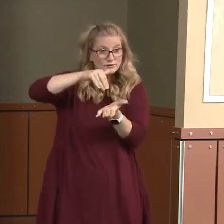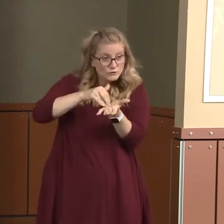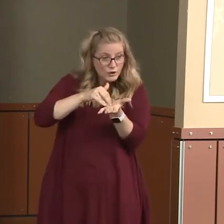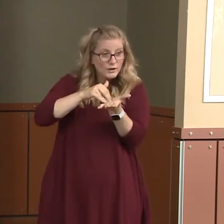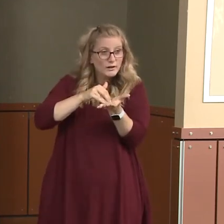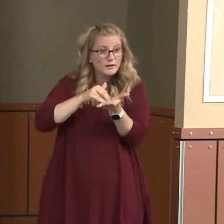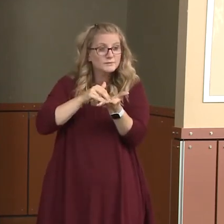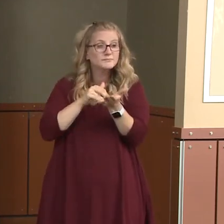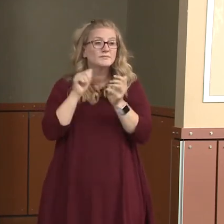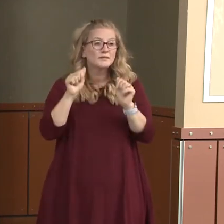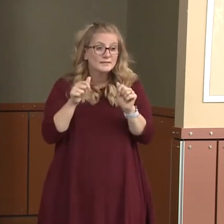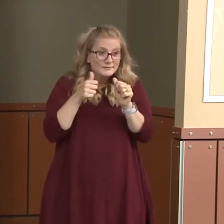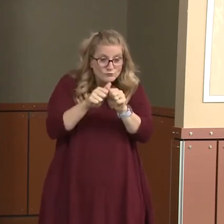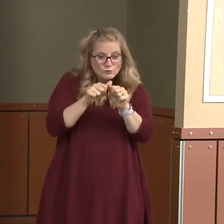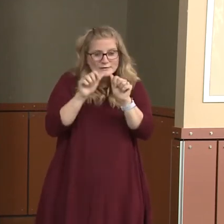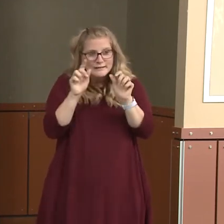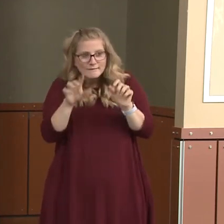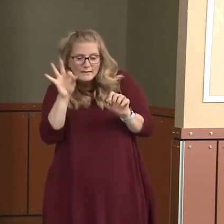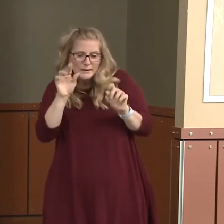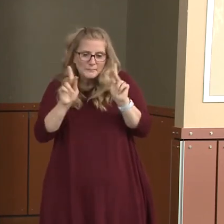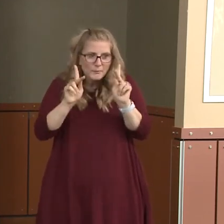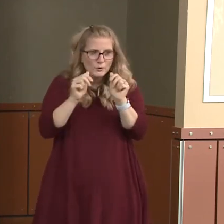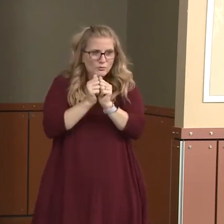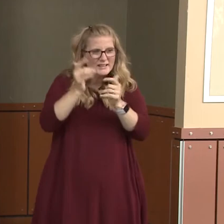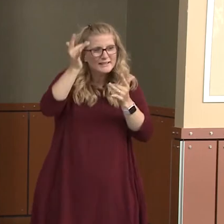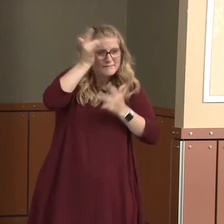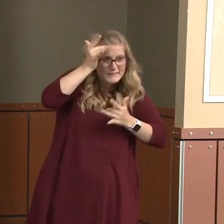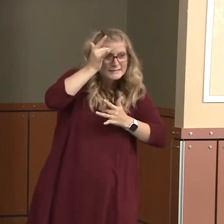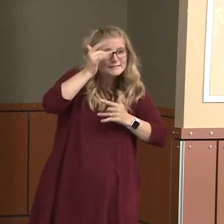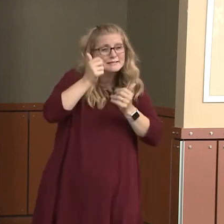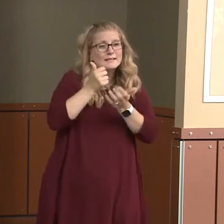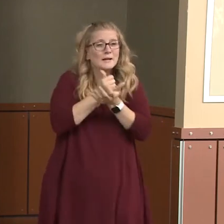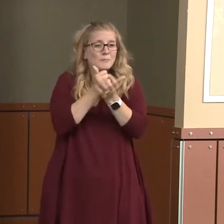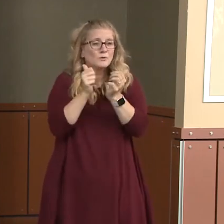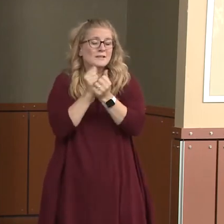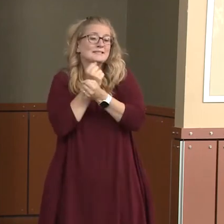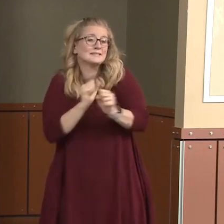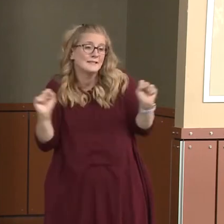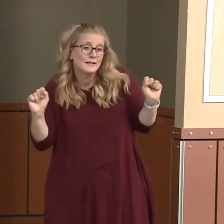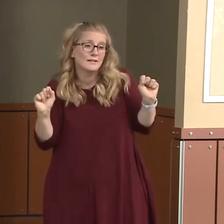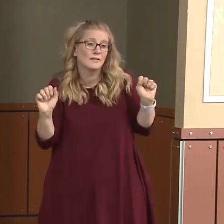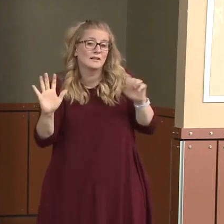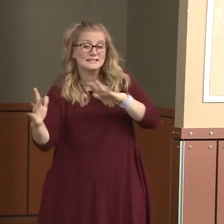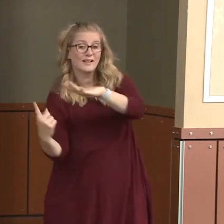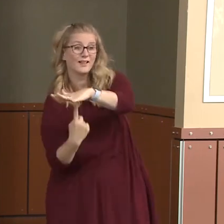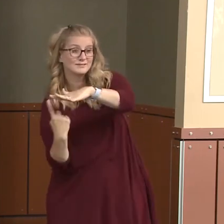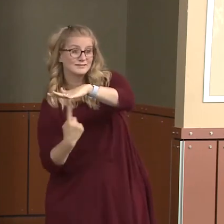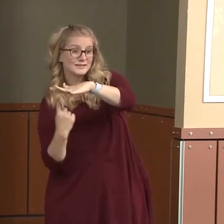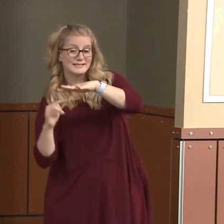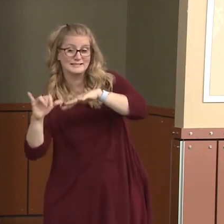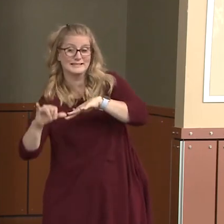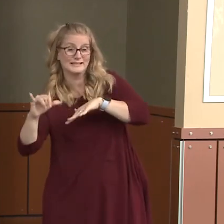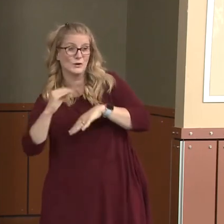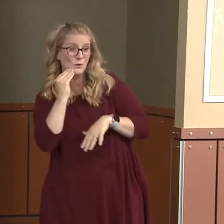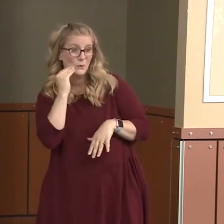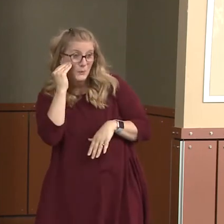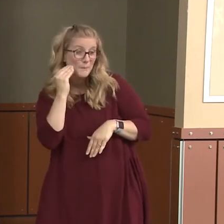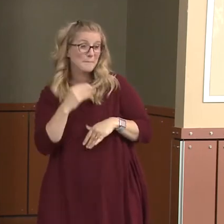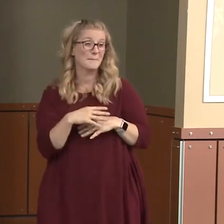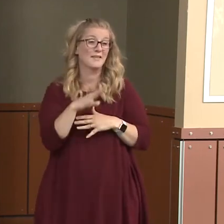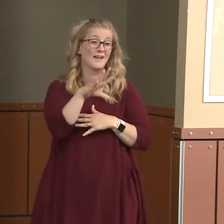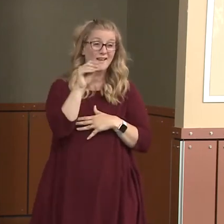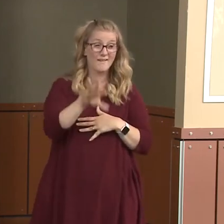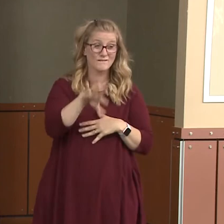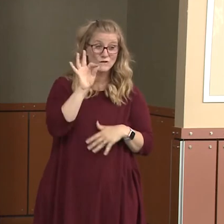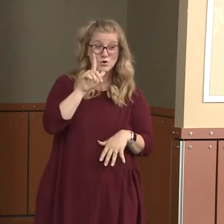and to help them safely isolate at home and so that we can find the persons that they may have been in contact